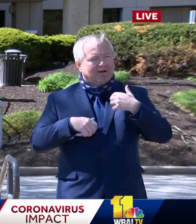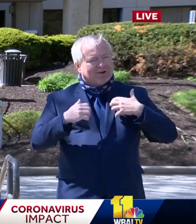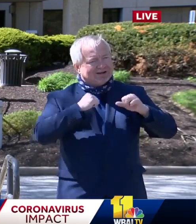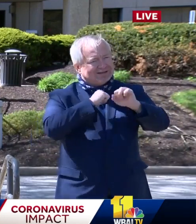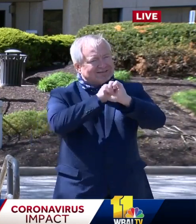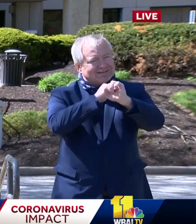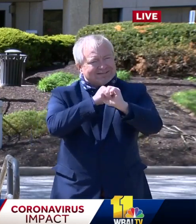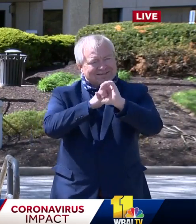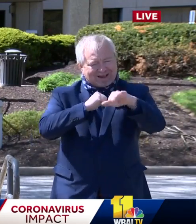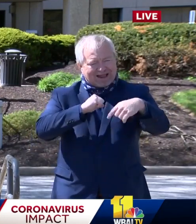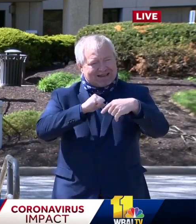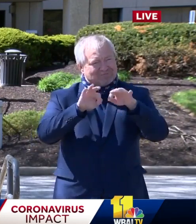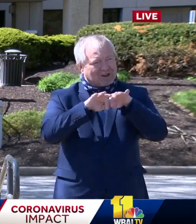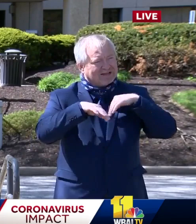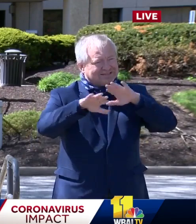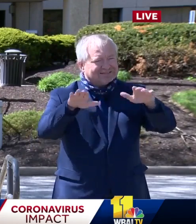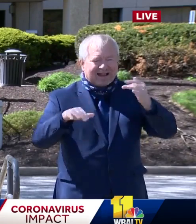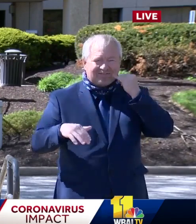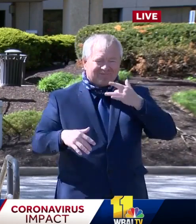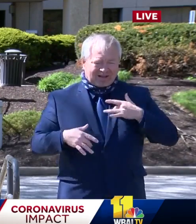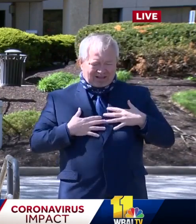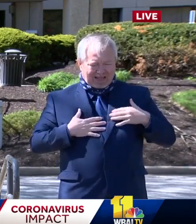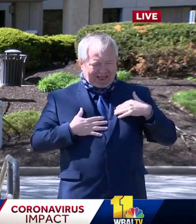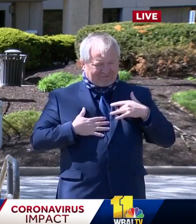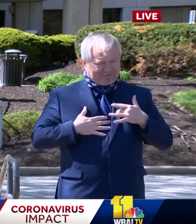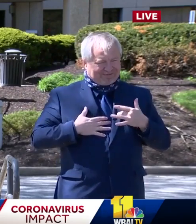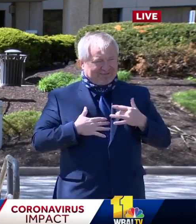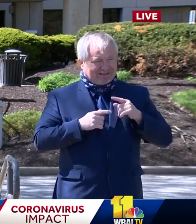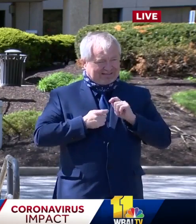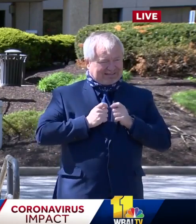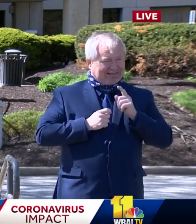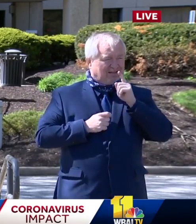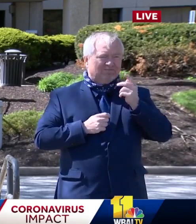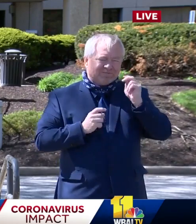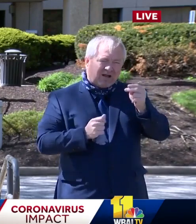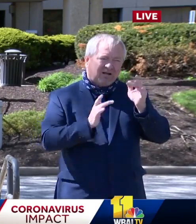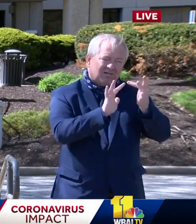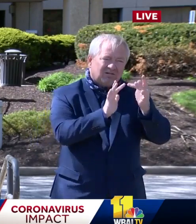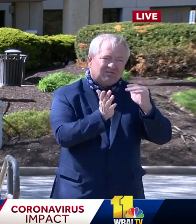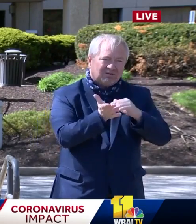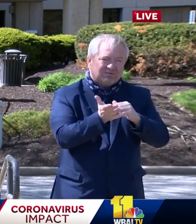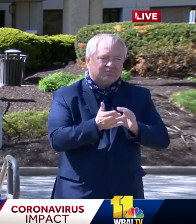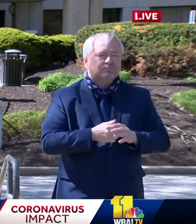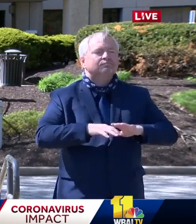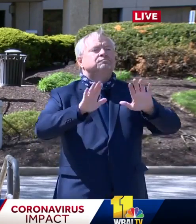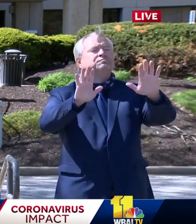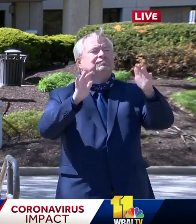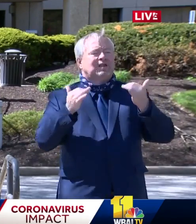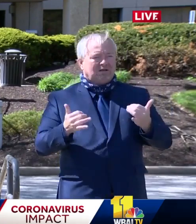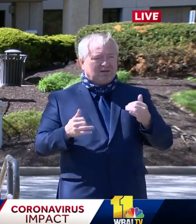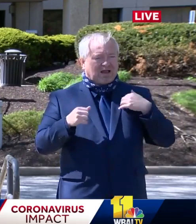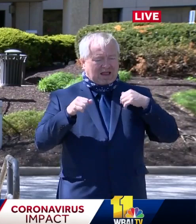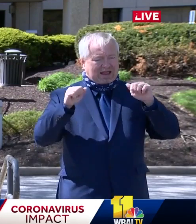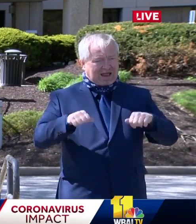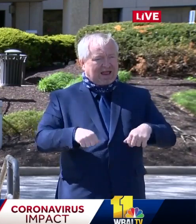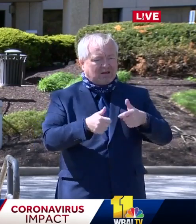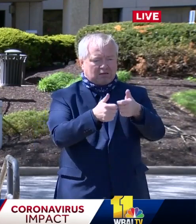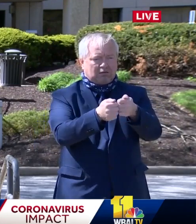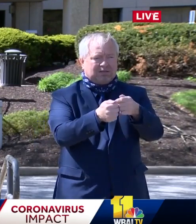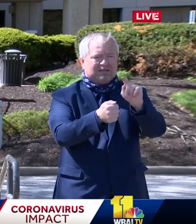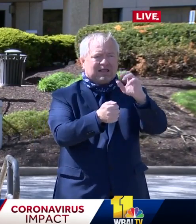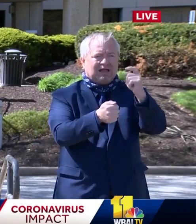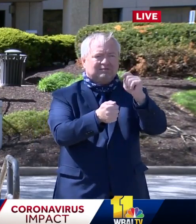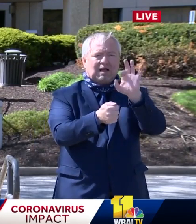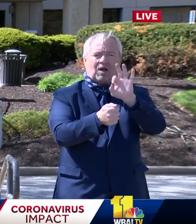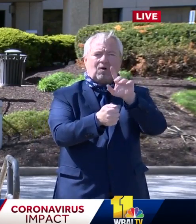also announced that you can now text 911. If you're unable to speak, you can now text 911 and we will get to you and